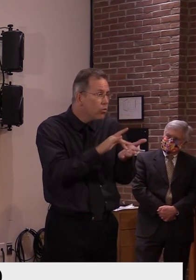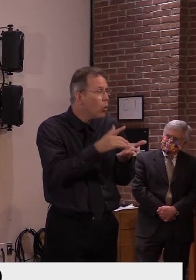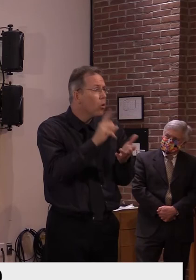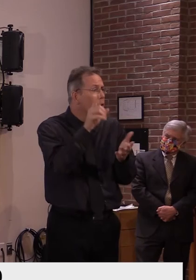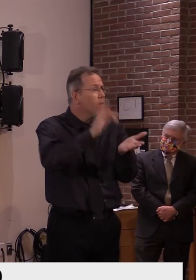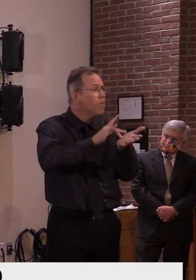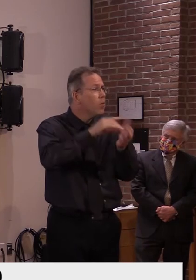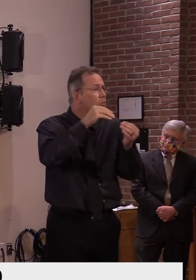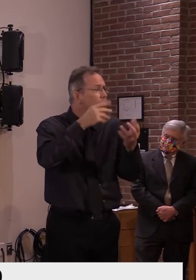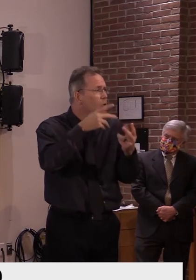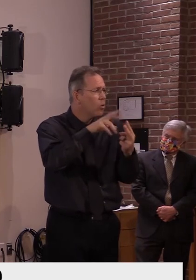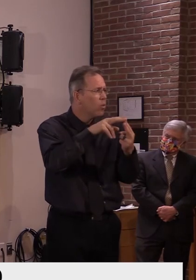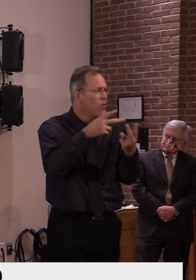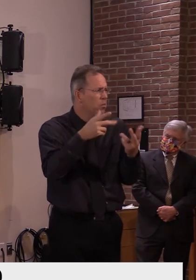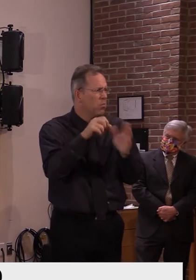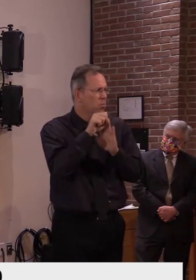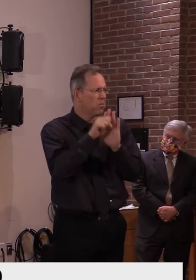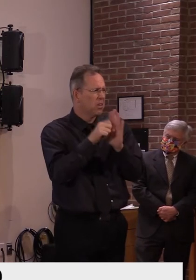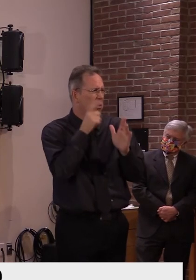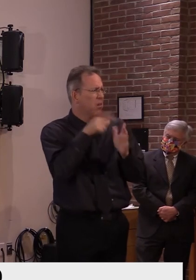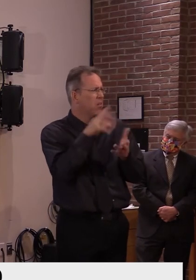for the state to intervene in that regard.